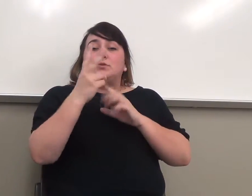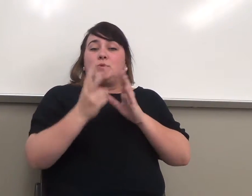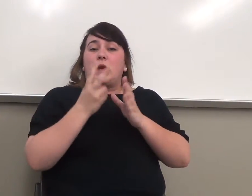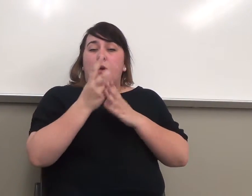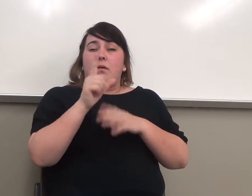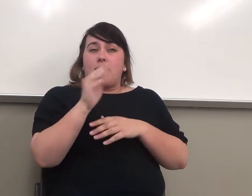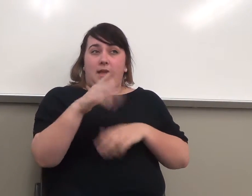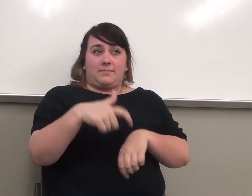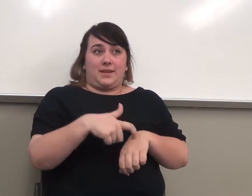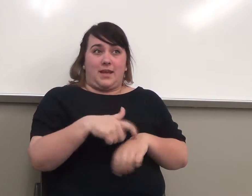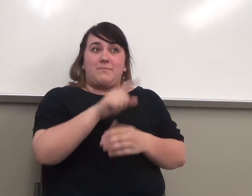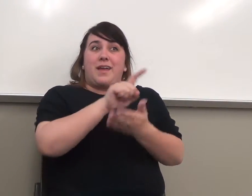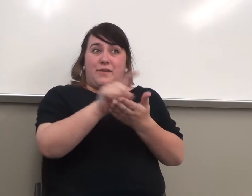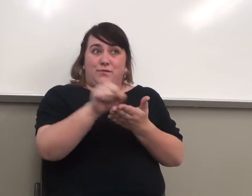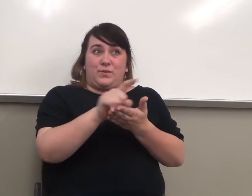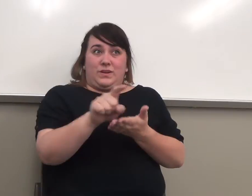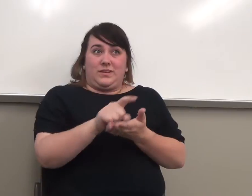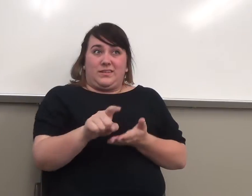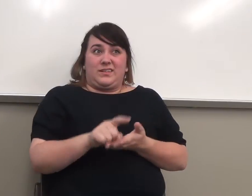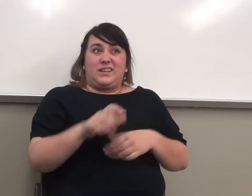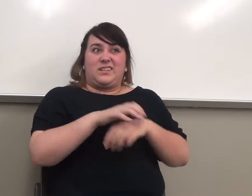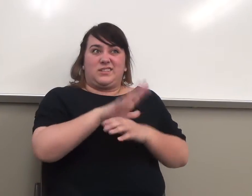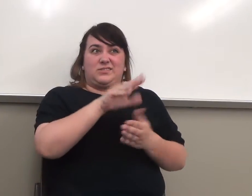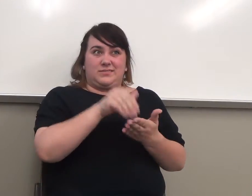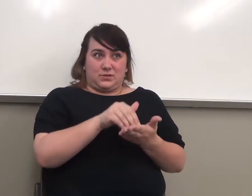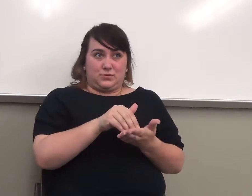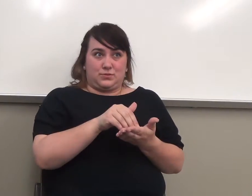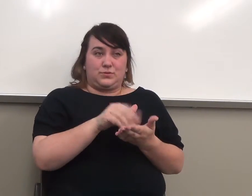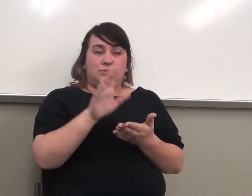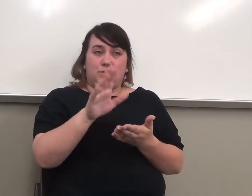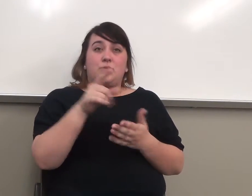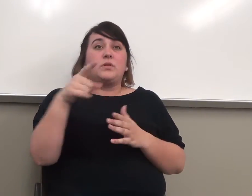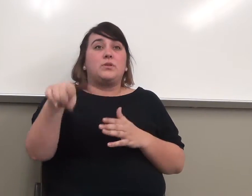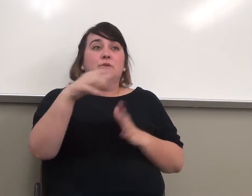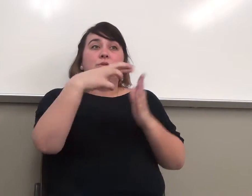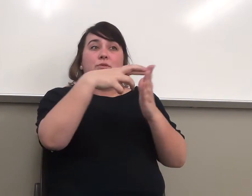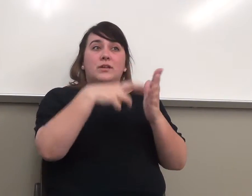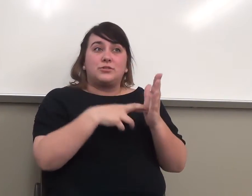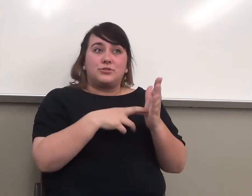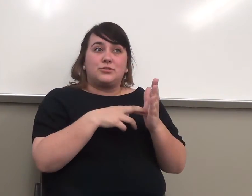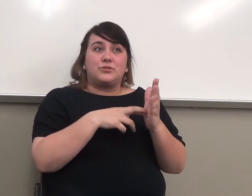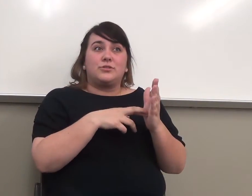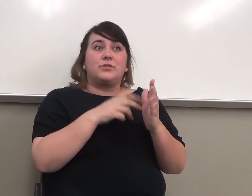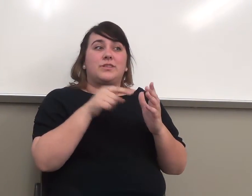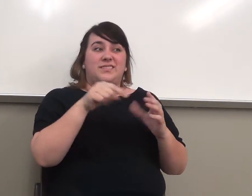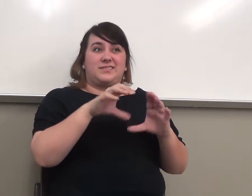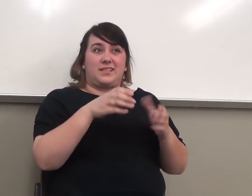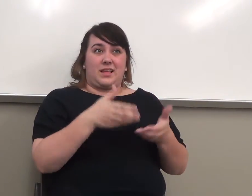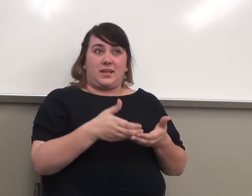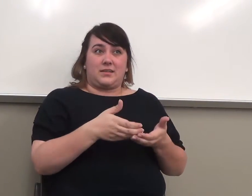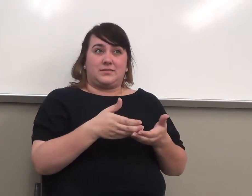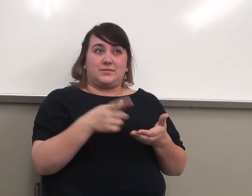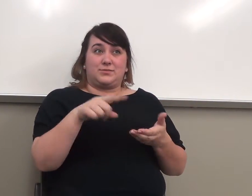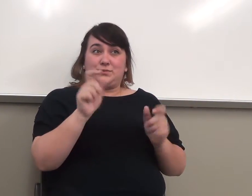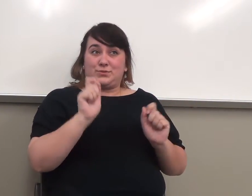per week in the English Center. Okay. When you registered for class, was anyone surprised when you